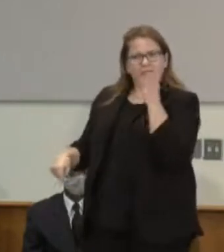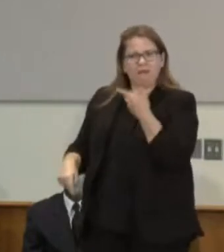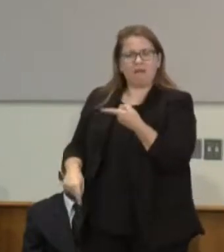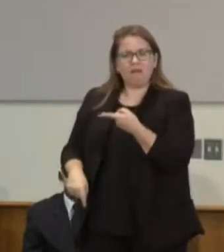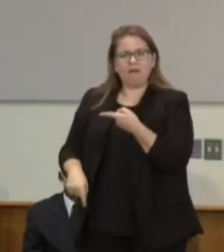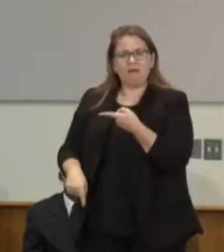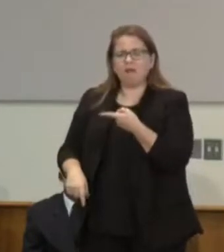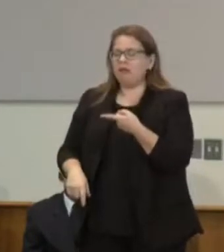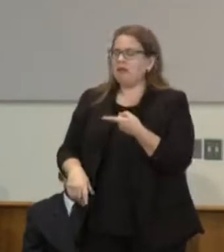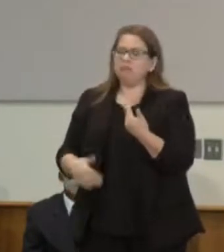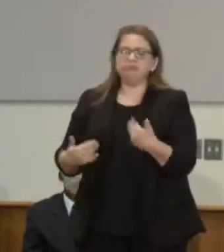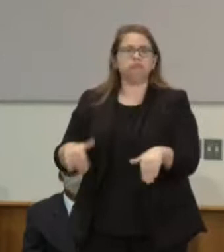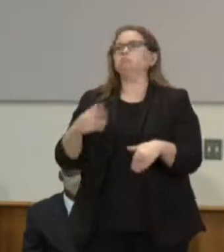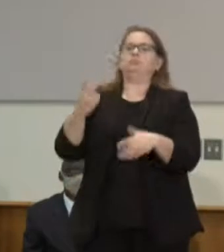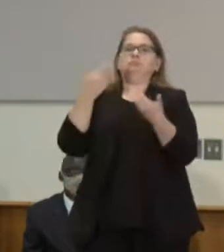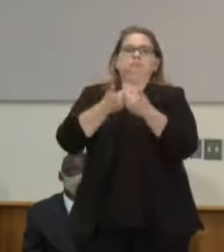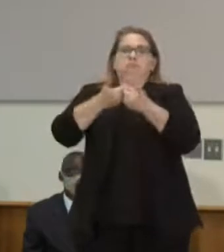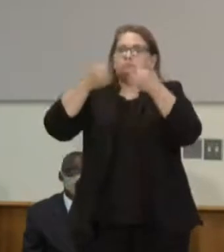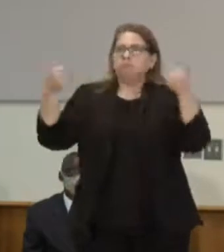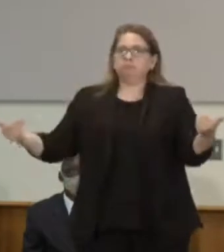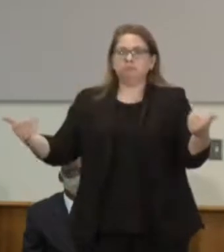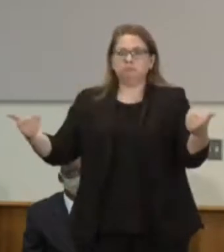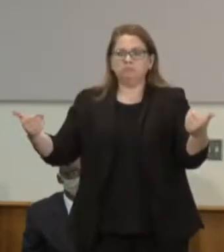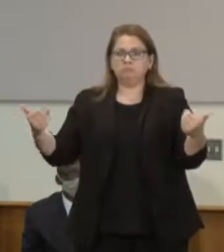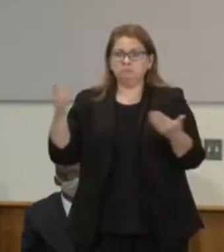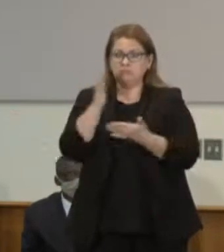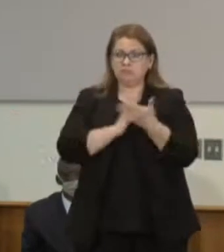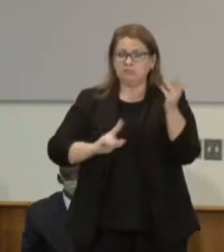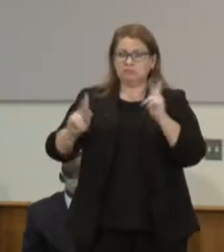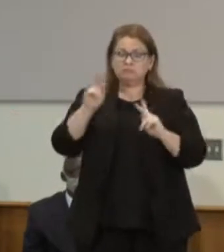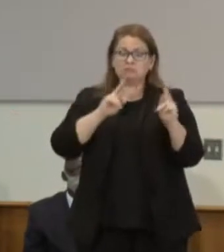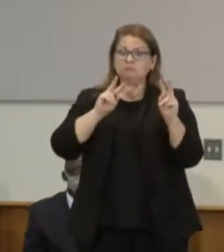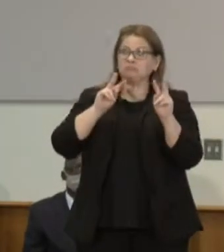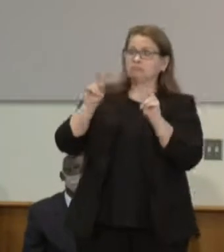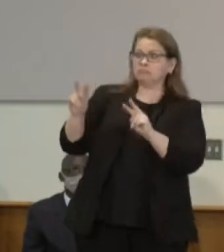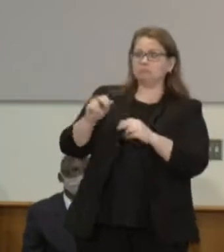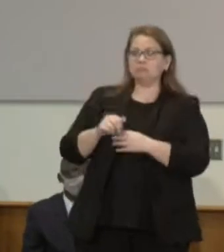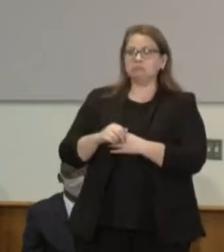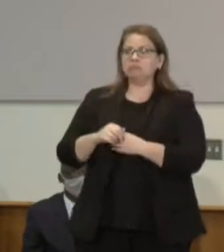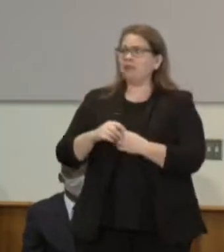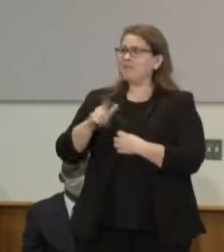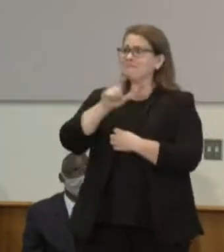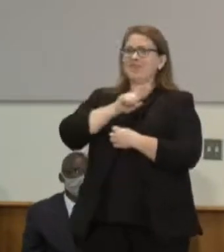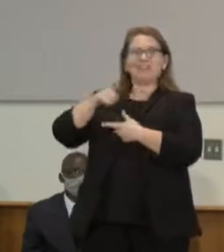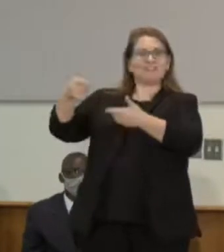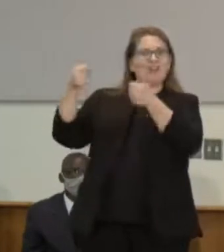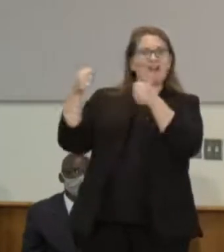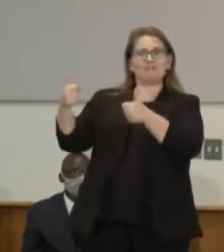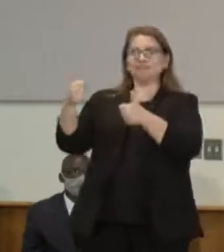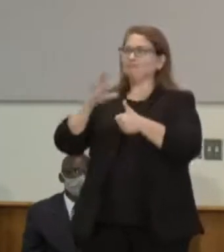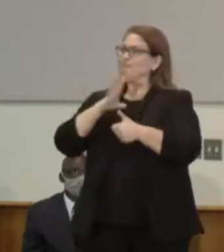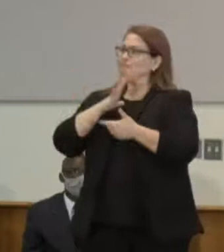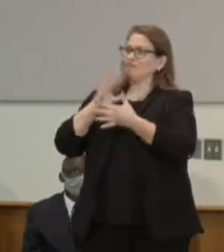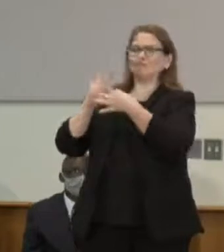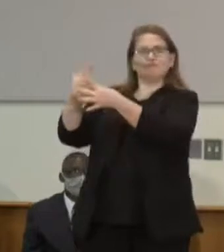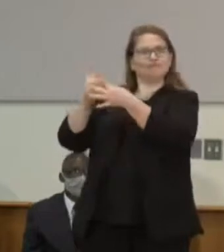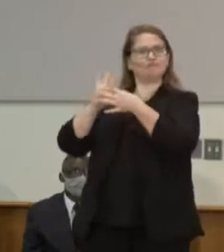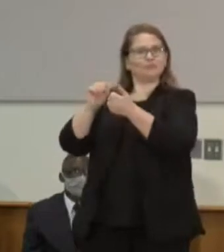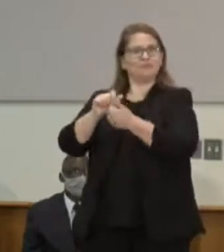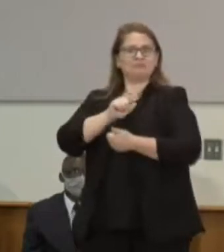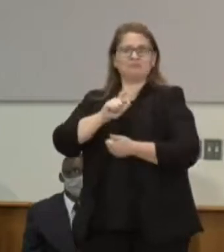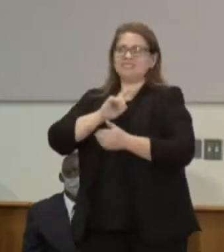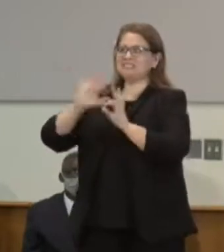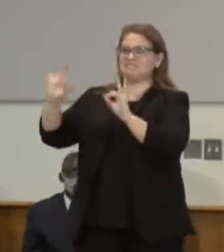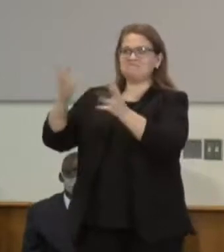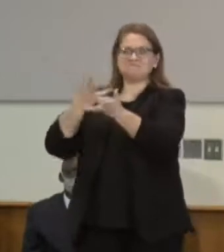as law-abiding, doing their job, there to serve and protect. And the further you get out the city into the